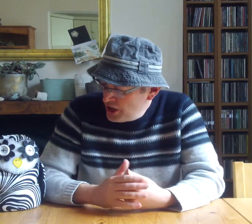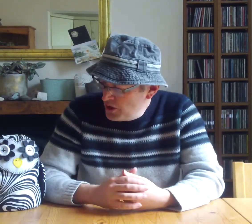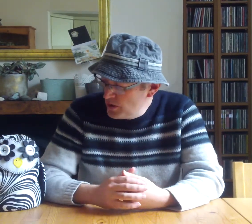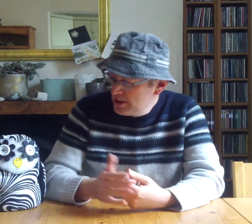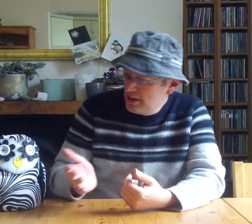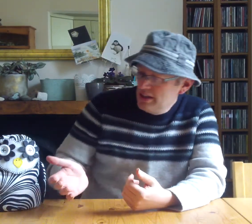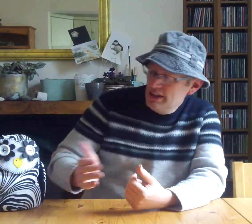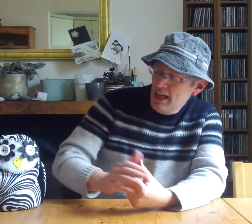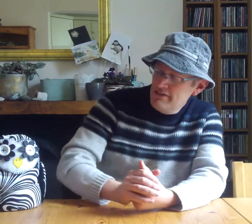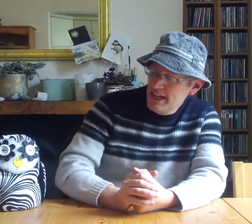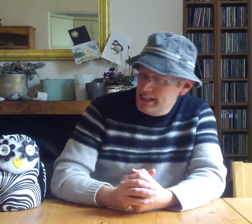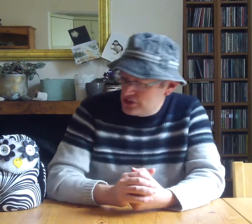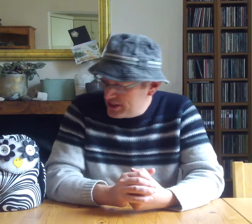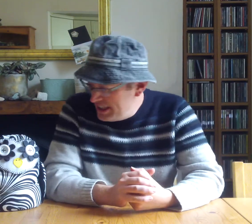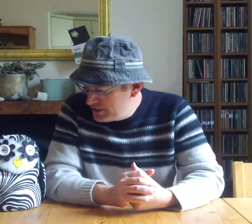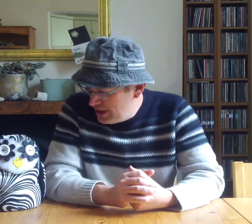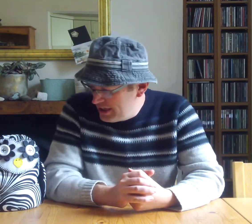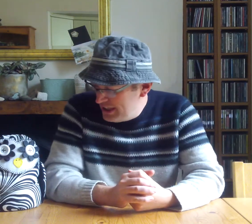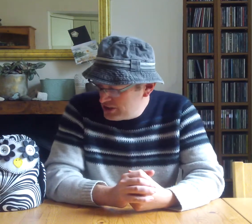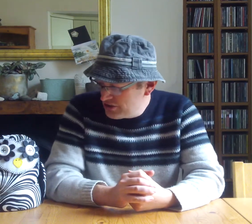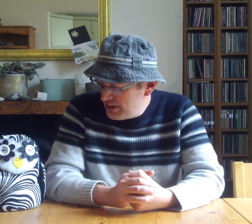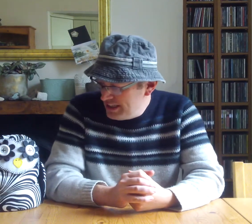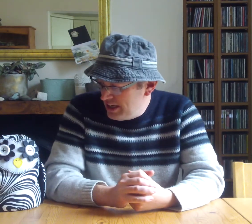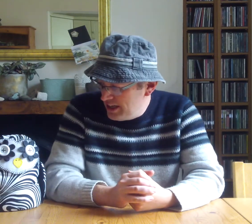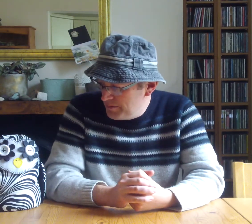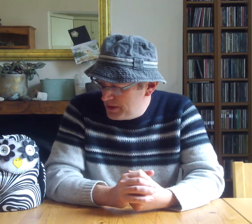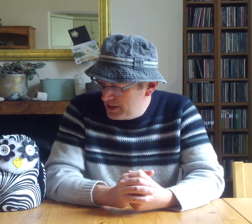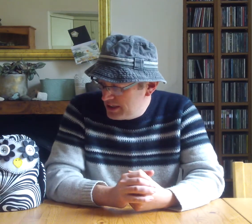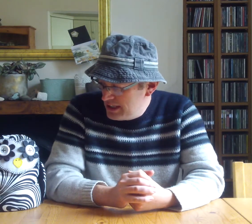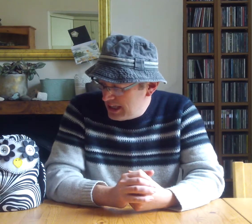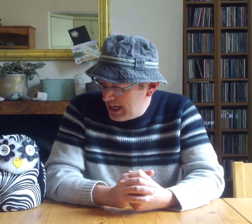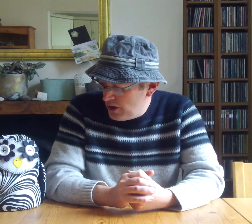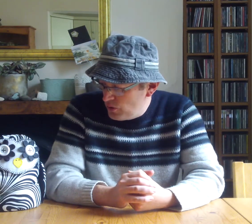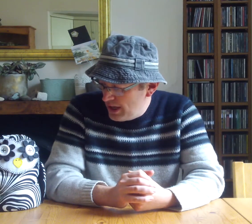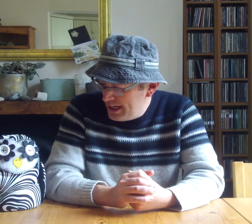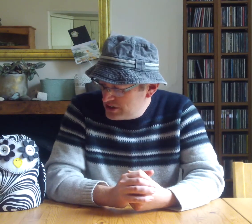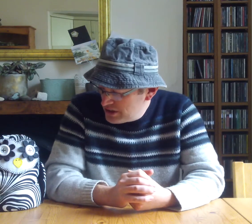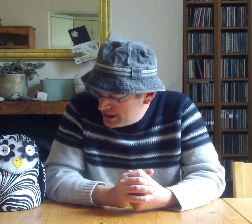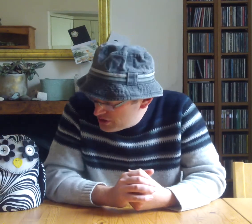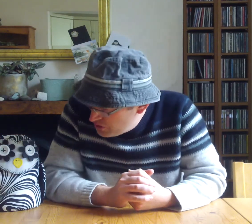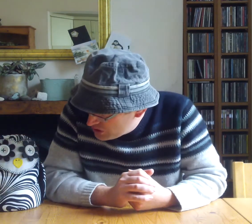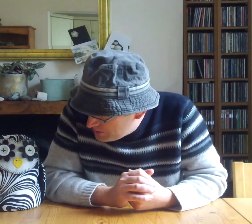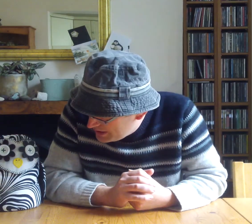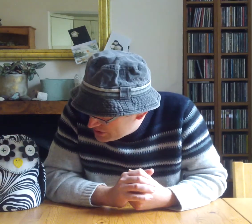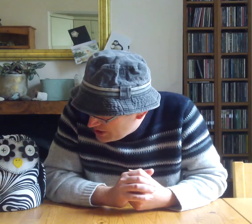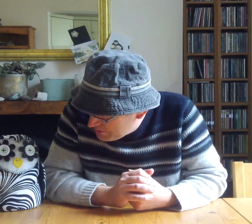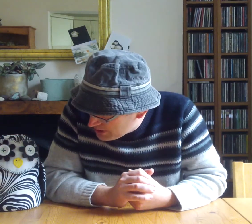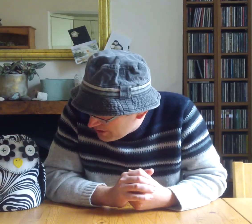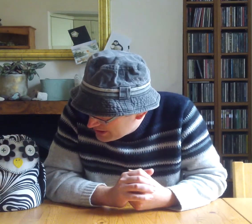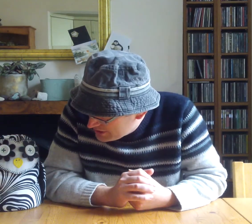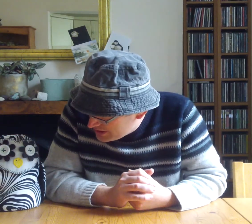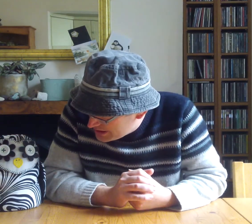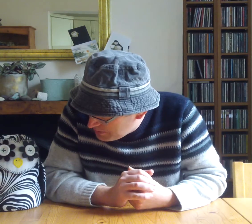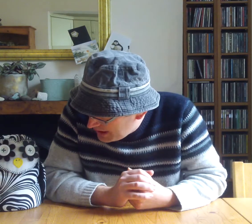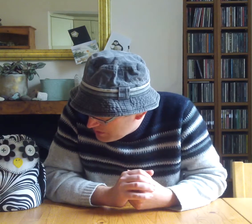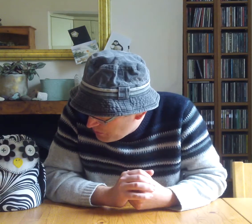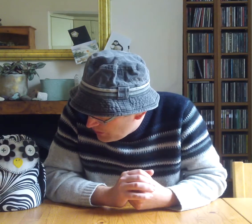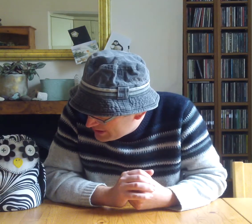So there he is. He's a great little owl there. He looks a bit zebra-like, doesn't he? He's black and white